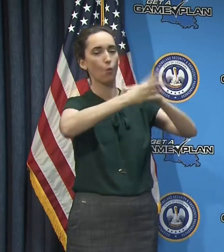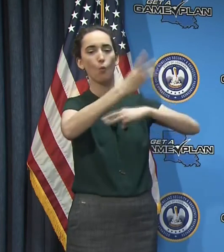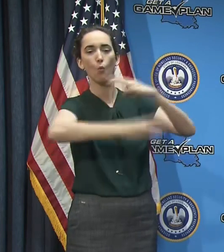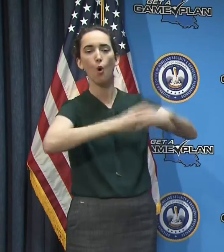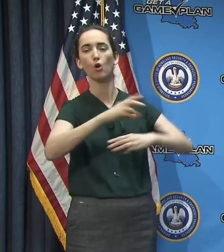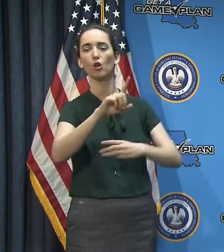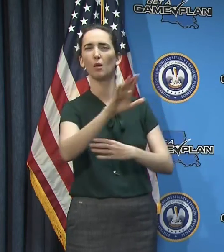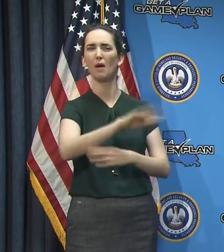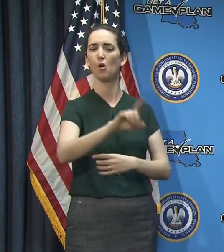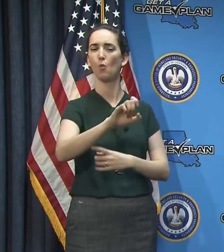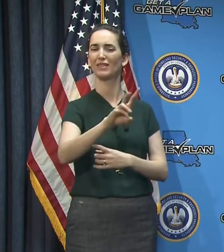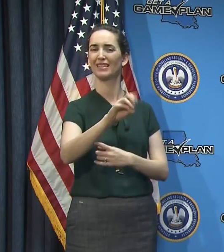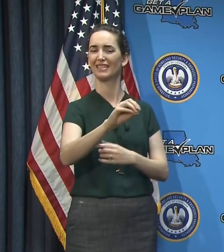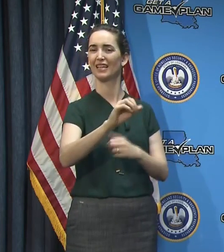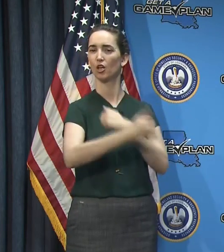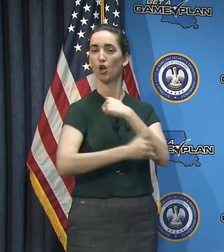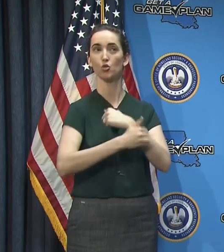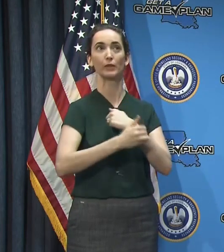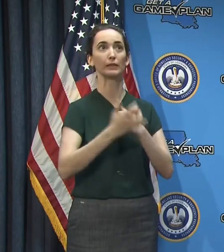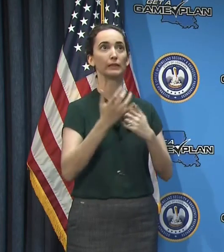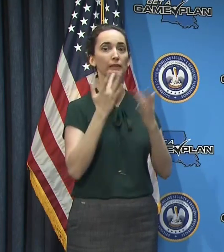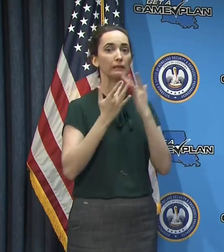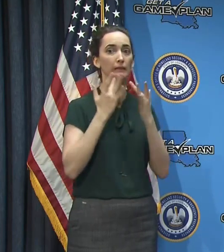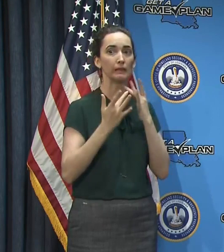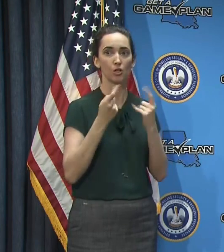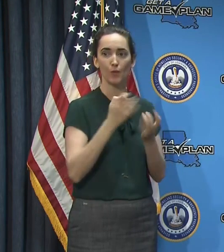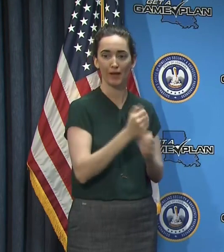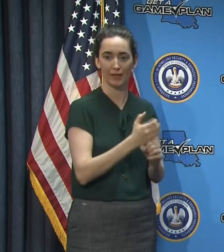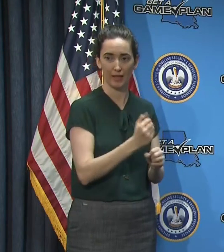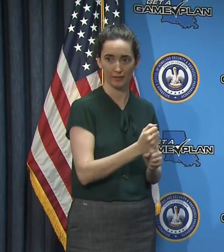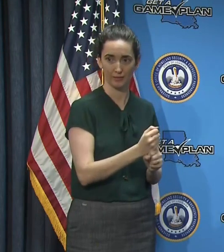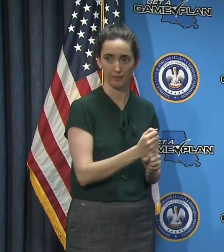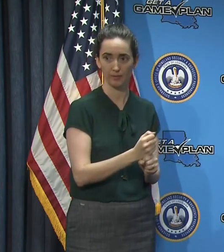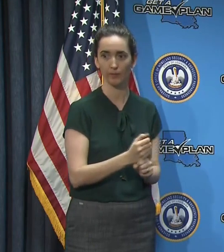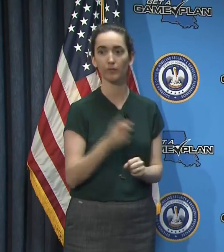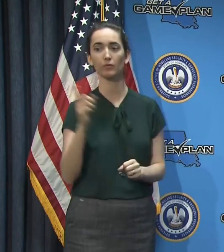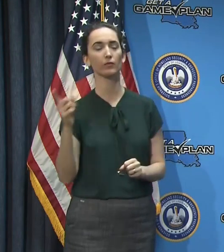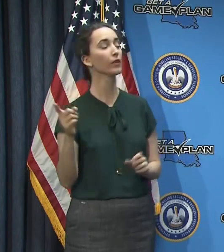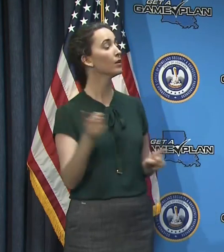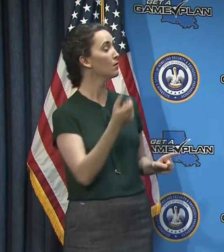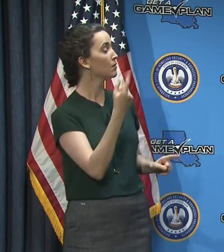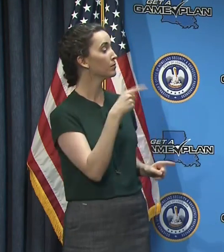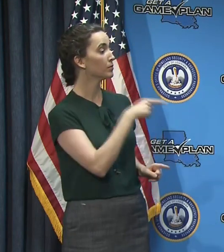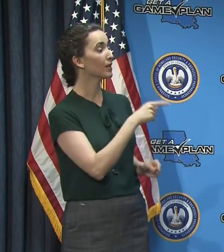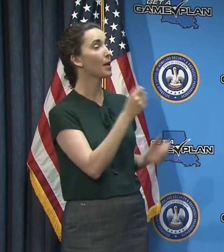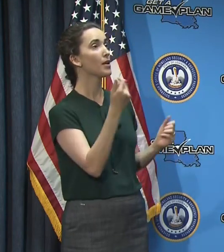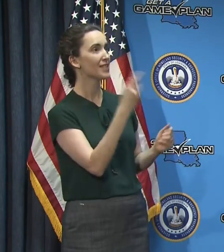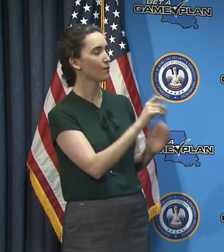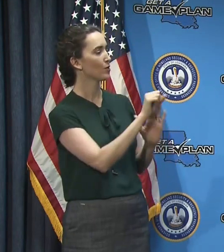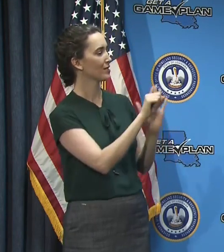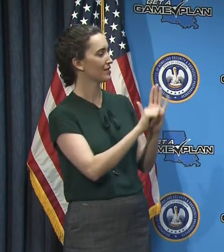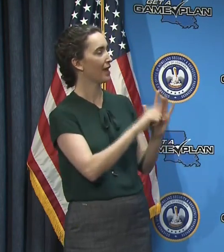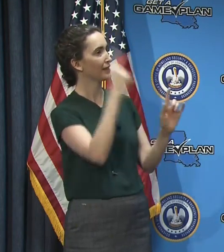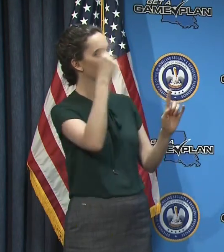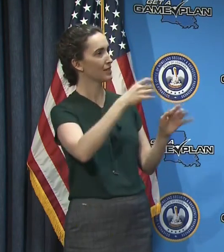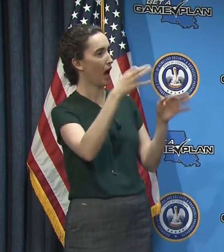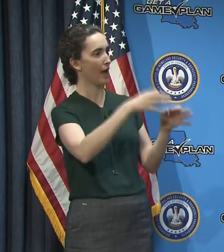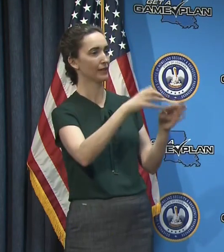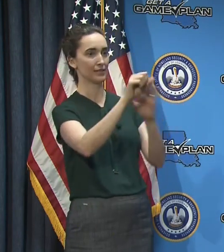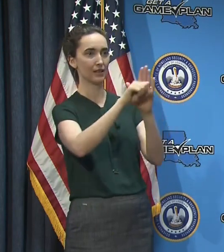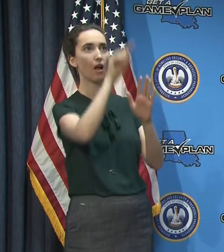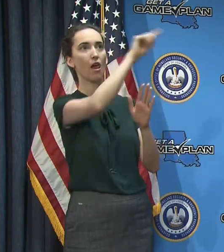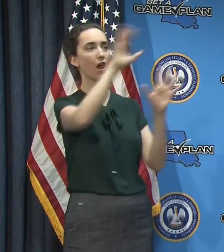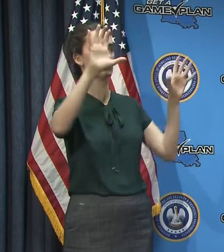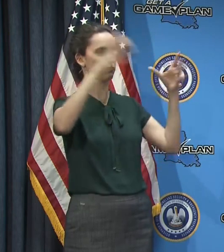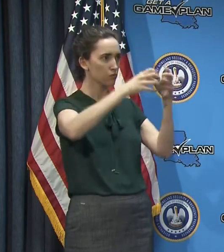several states have sort of talked about getting together to purchase, to use our purchasing power together. Are you in any conversations with other states to do that? We are not.